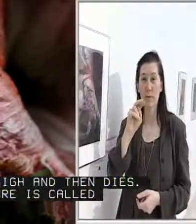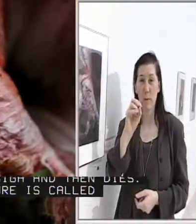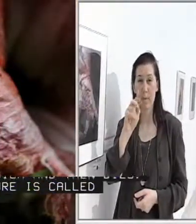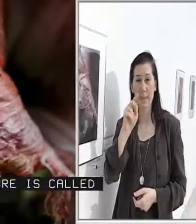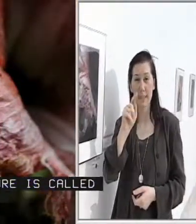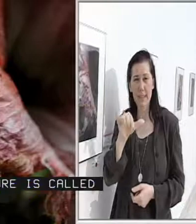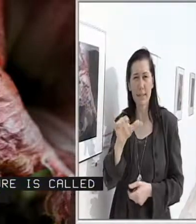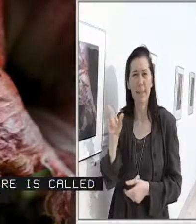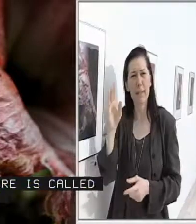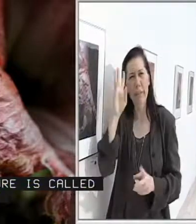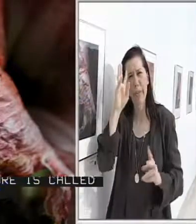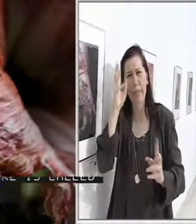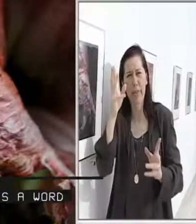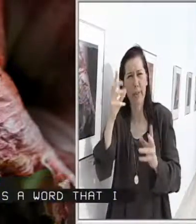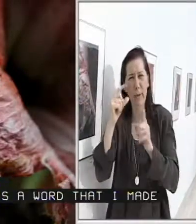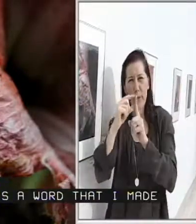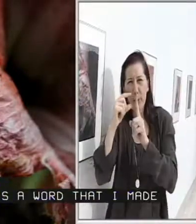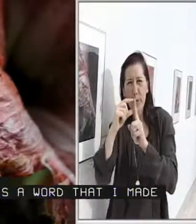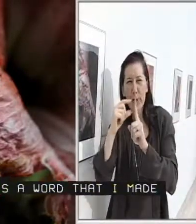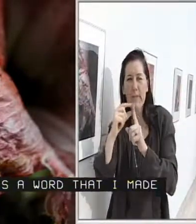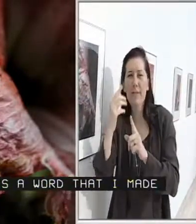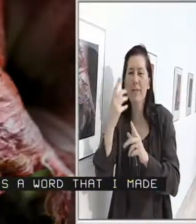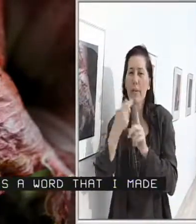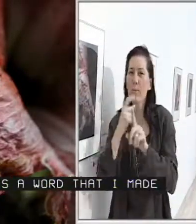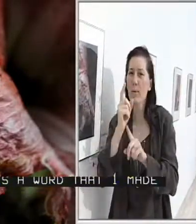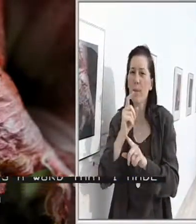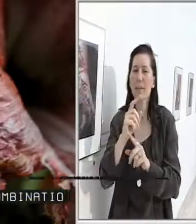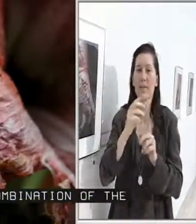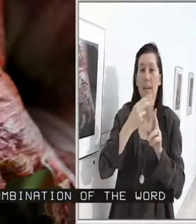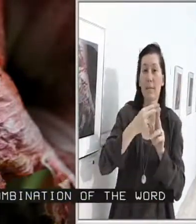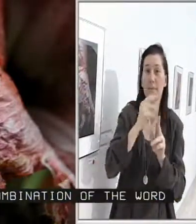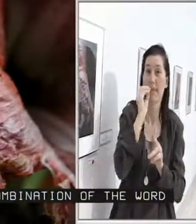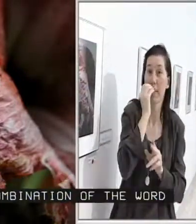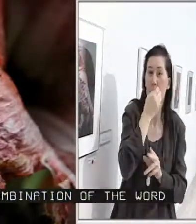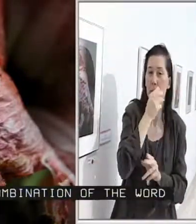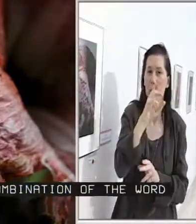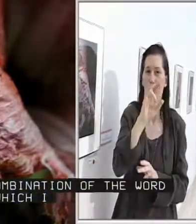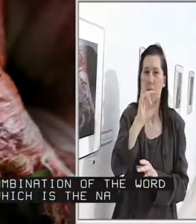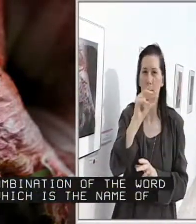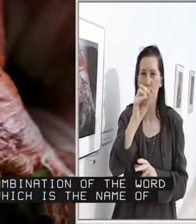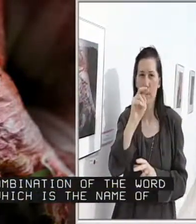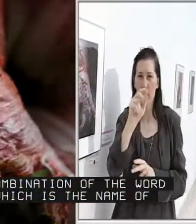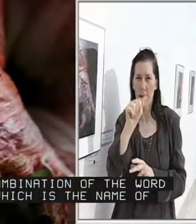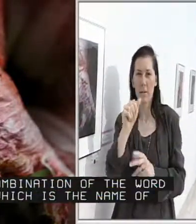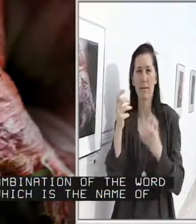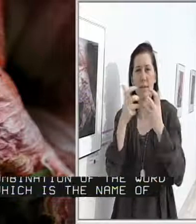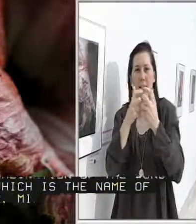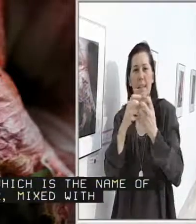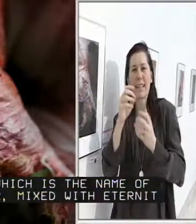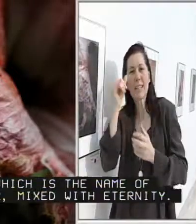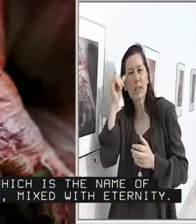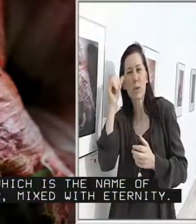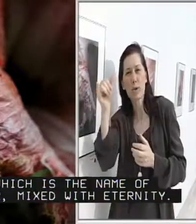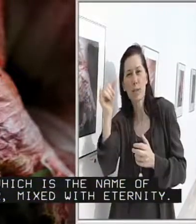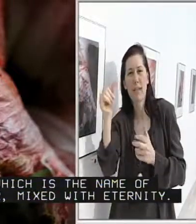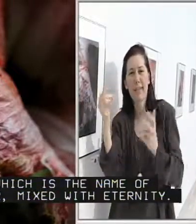This picture is called ryanity. And this is a word that I made up. It's a combination of the word ryanah, which is the name of the flower,